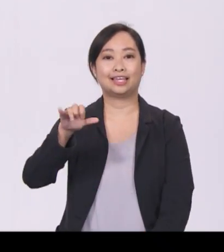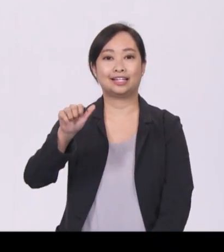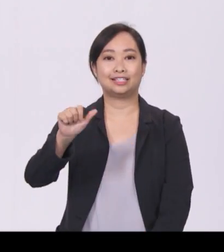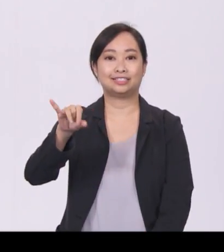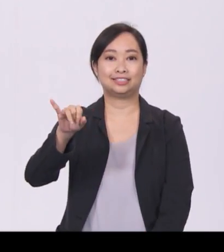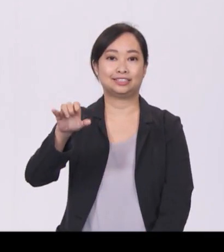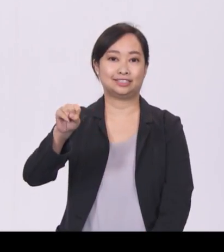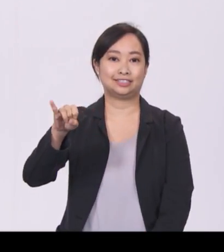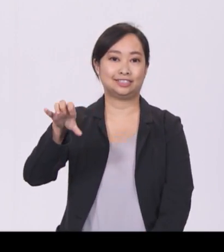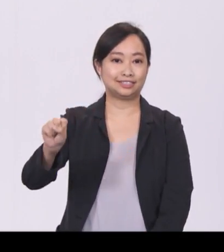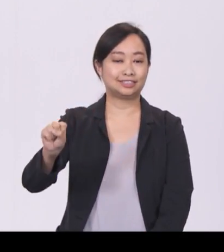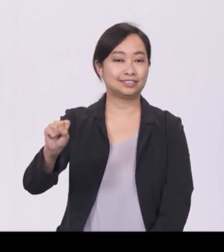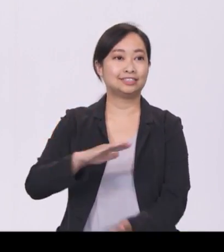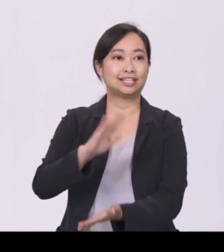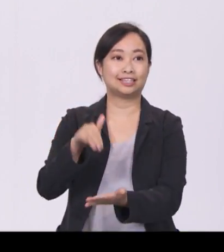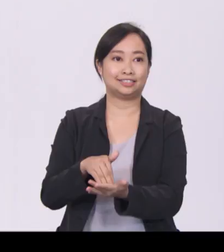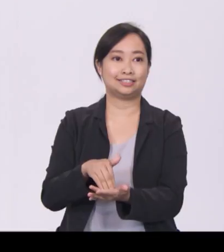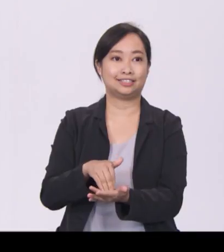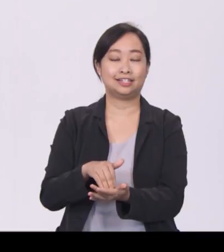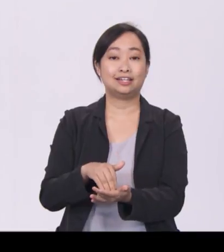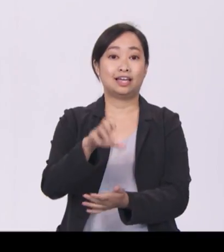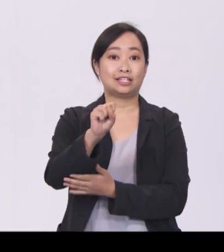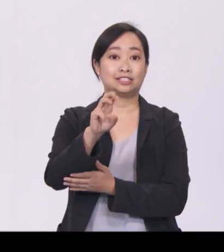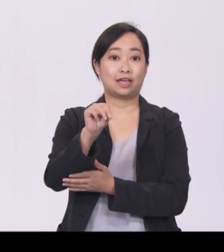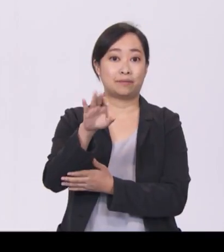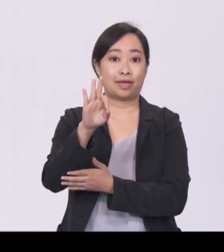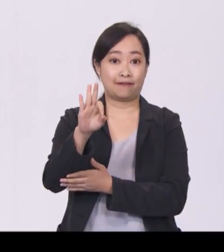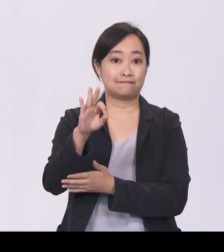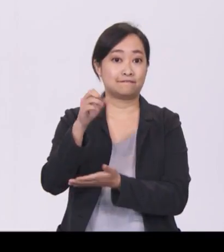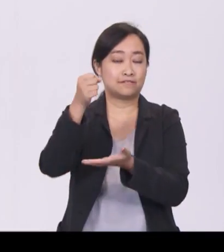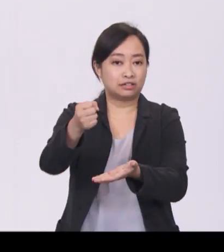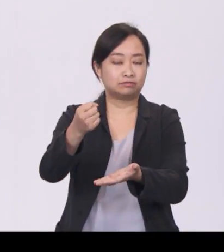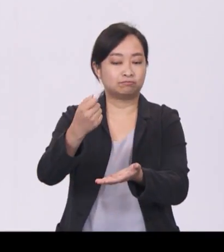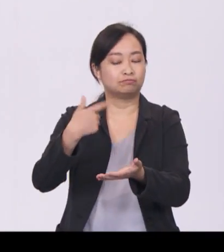We will review SMF in the coming years to ensure that subsidies remain targeted.